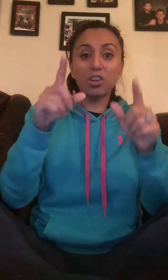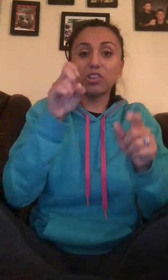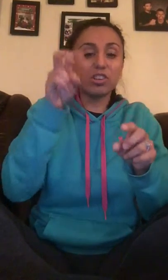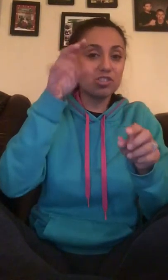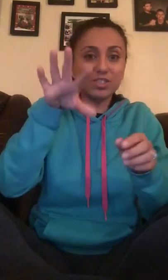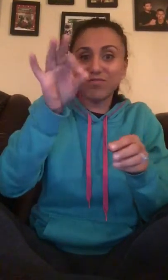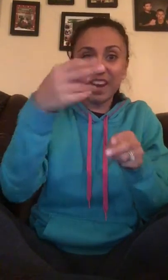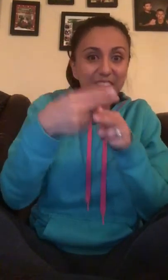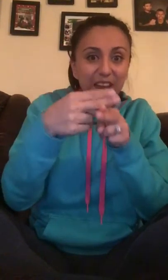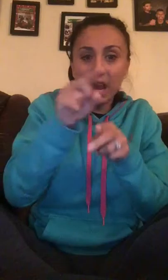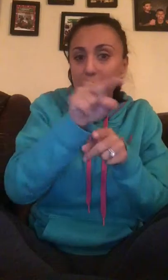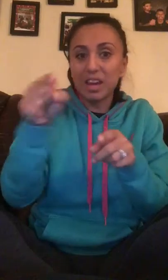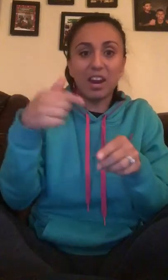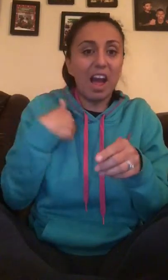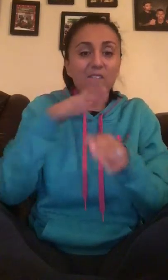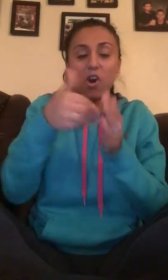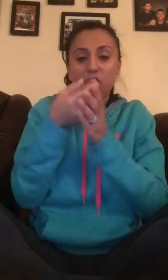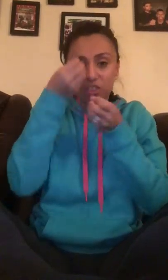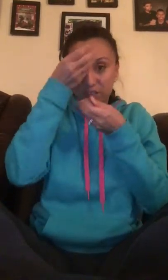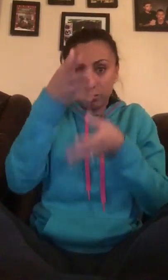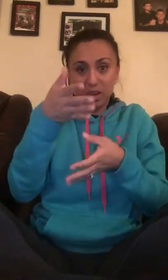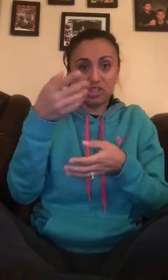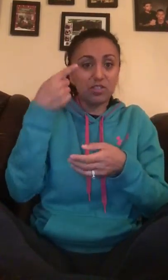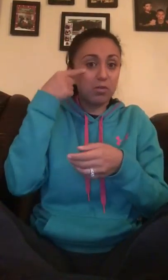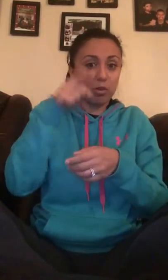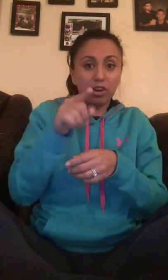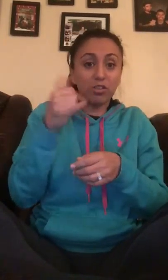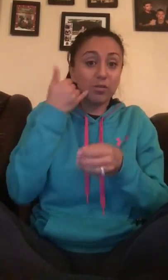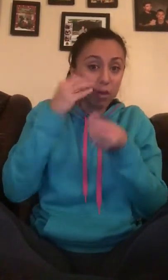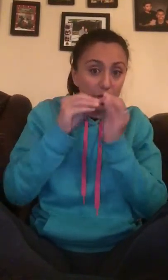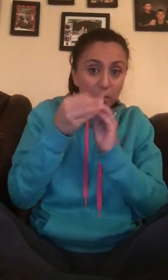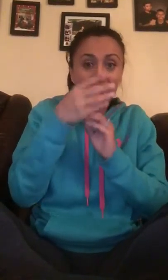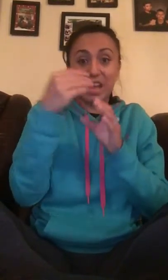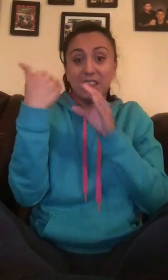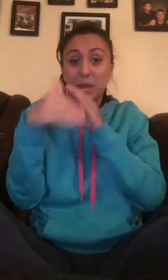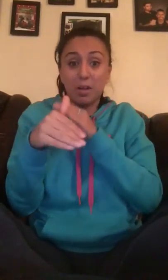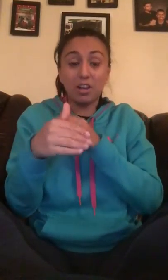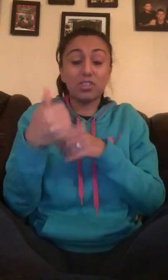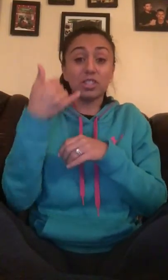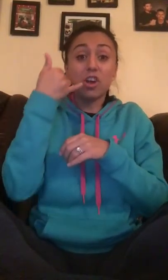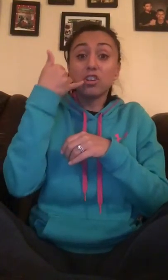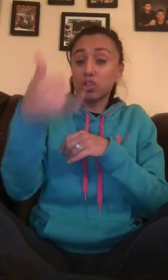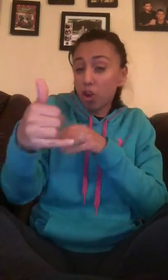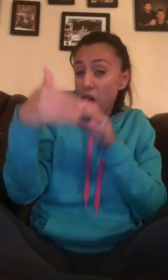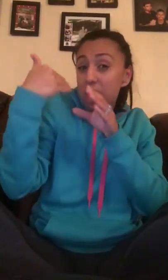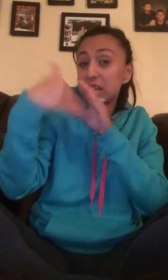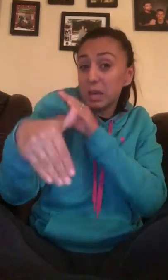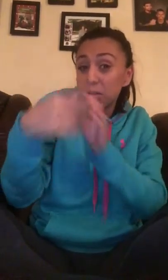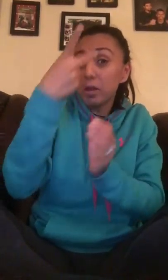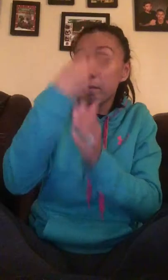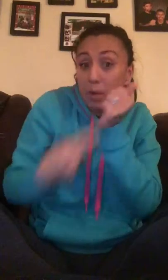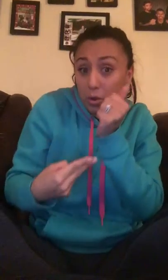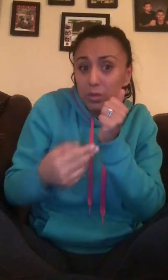You can just find the name, and it will have all the information for you, the phone number and the email address. So call and email them both,